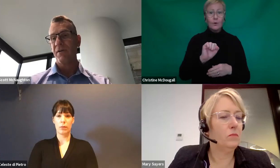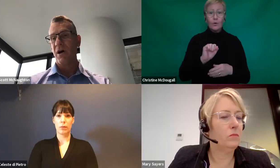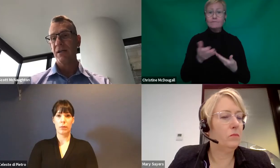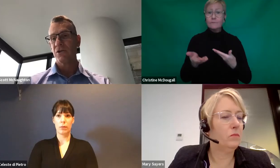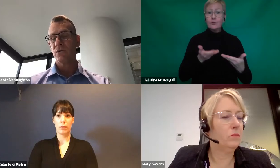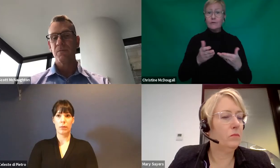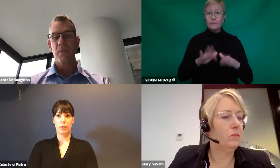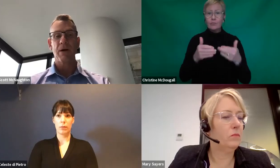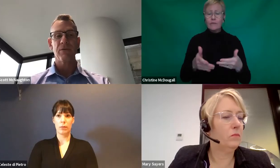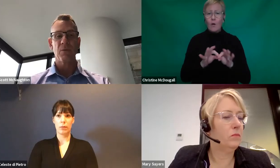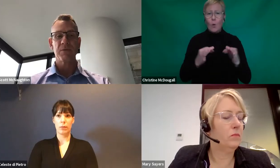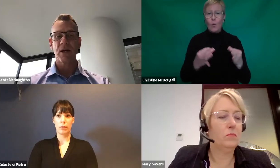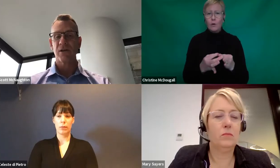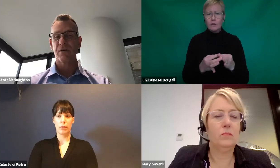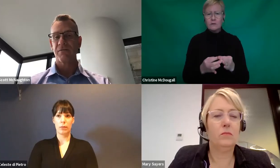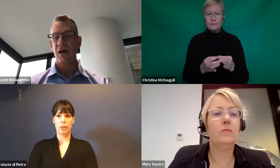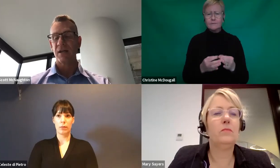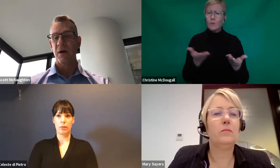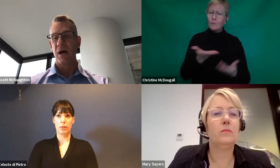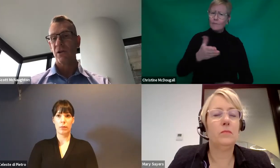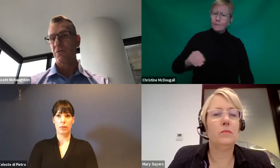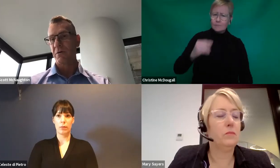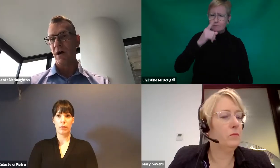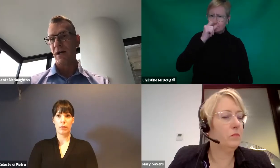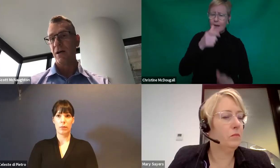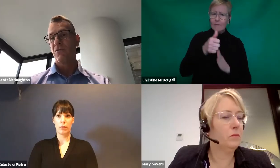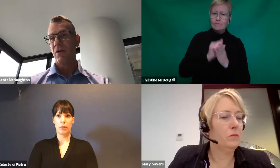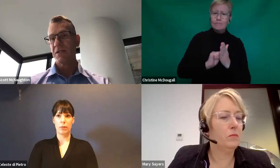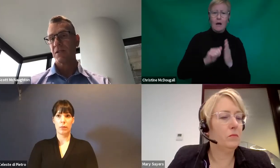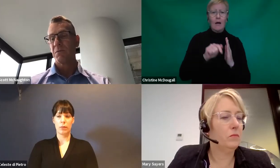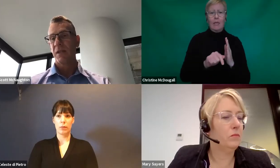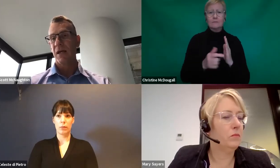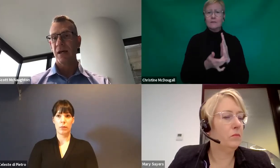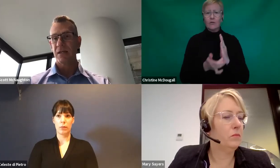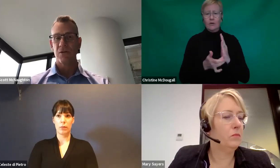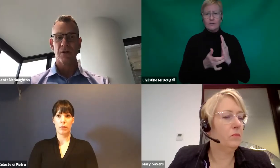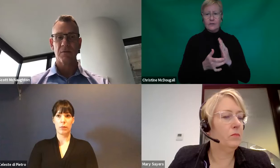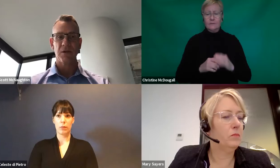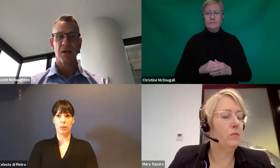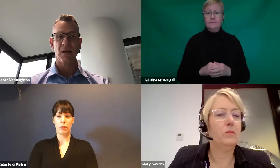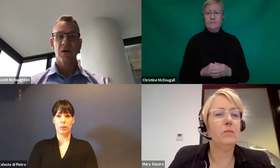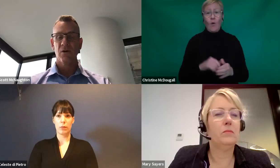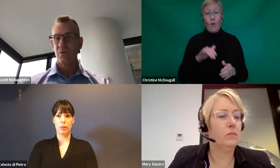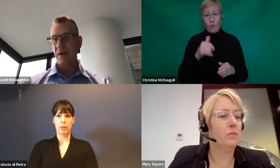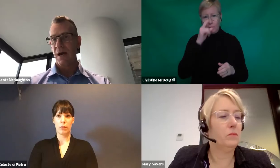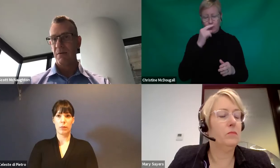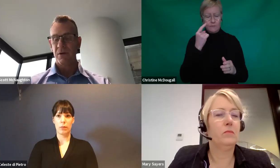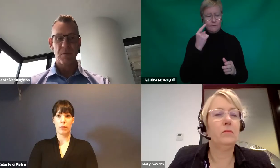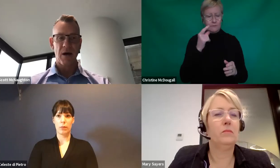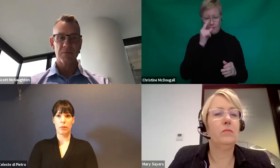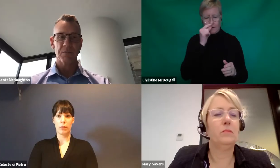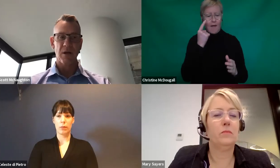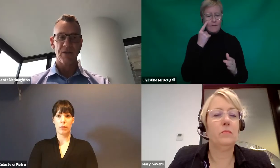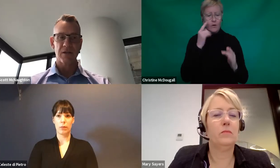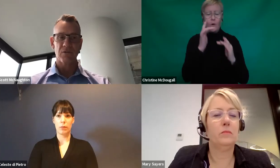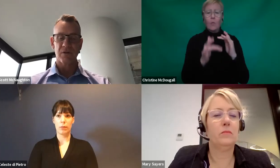provider finder tool on the website. You can find a local provider registered with NDIS in your community who would be able to